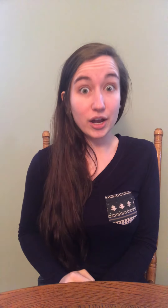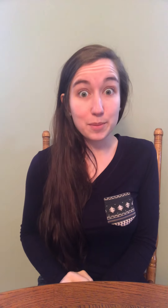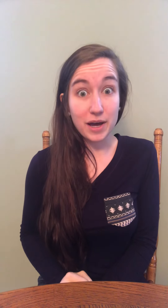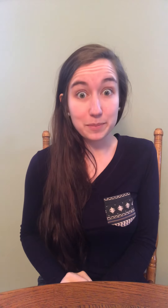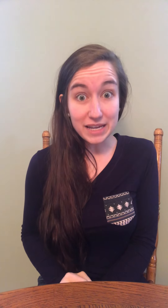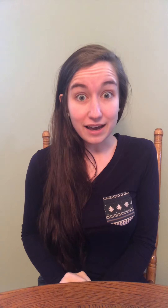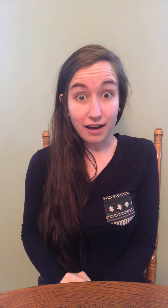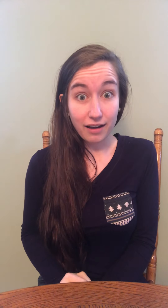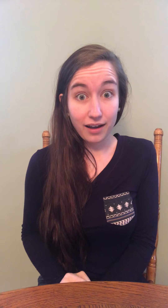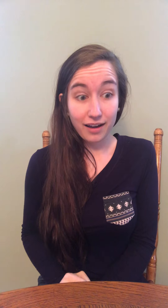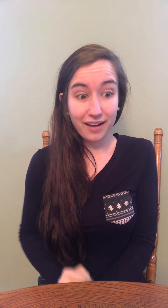Onomatopoeia.